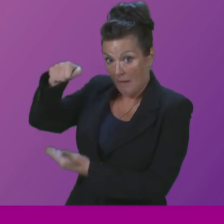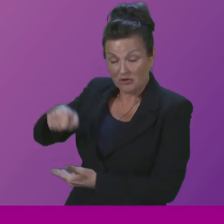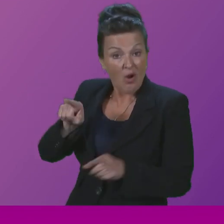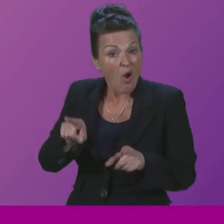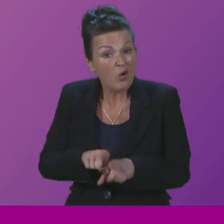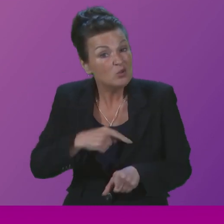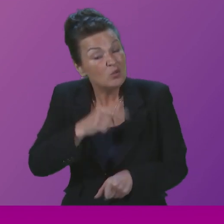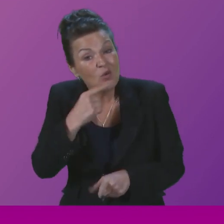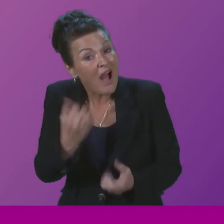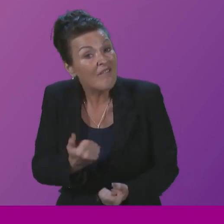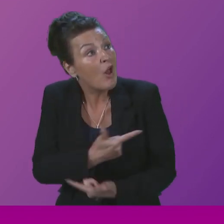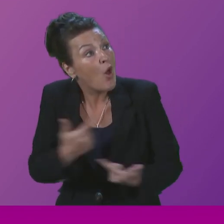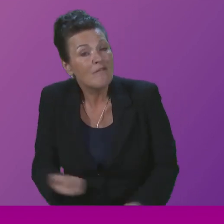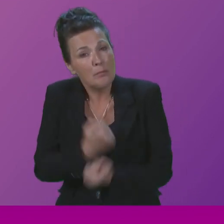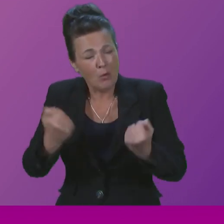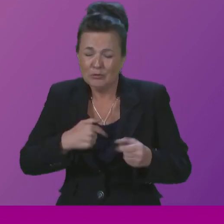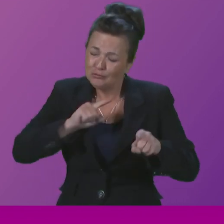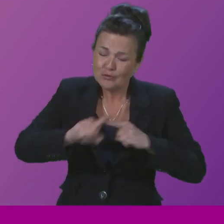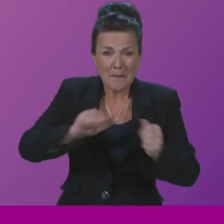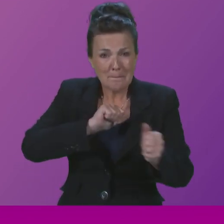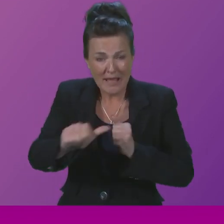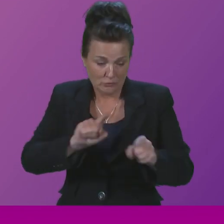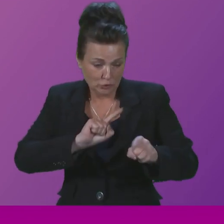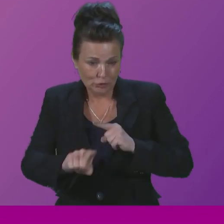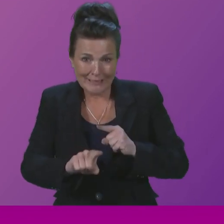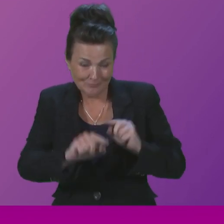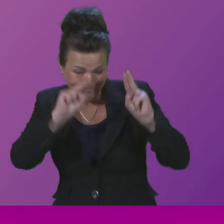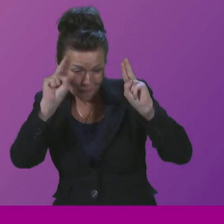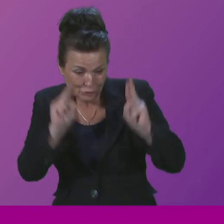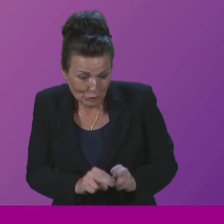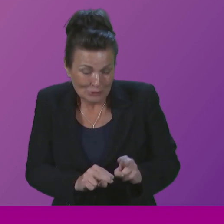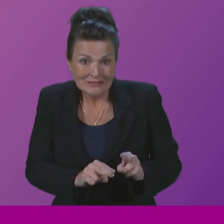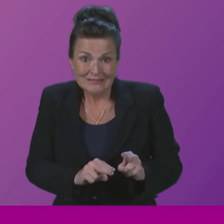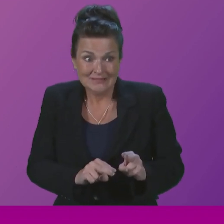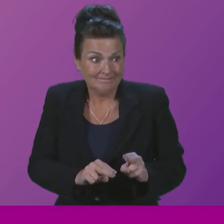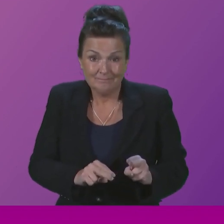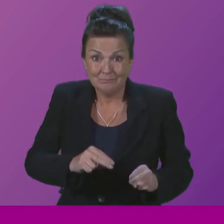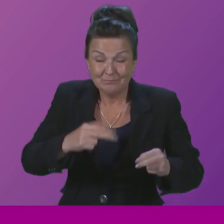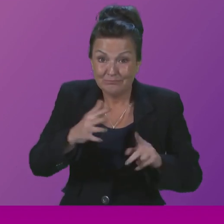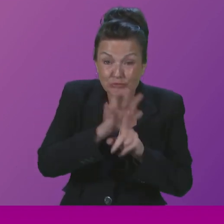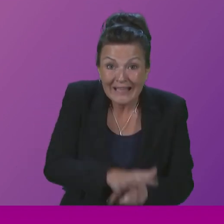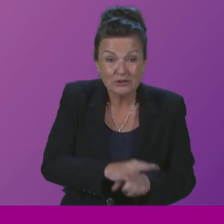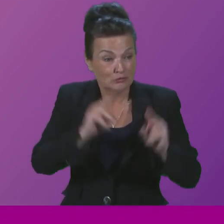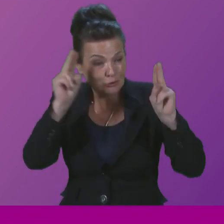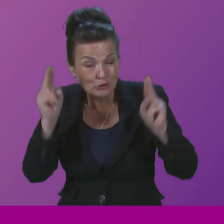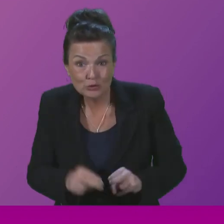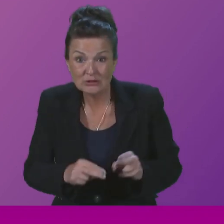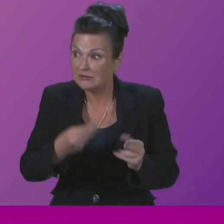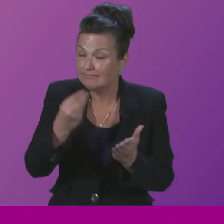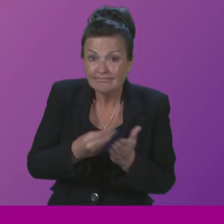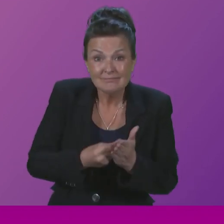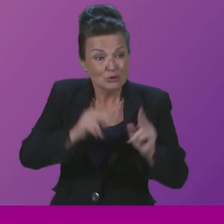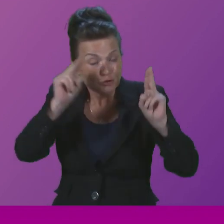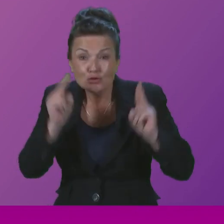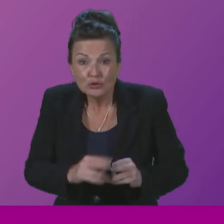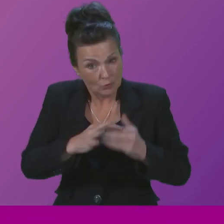that we have to do as much as we can to mitigate against the cost of living crisis and the impact that it has. But, of course, so many